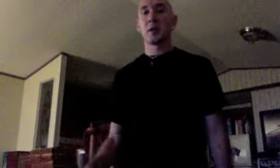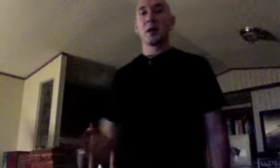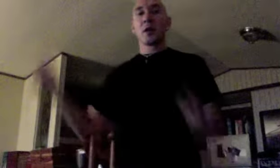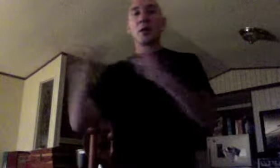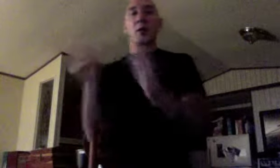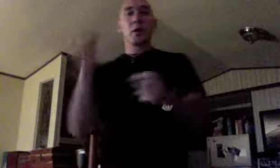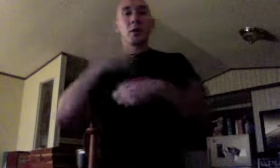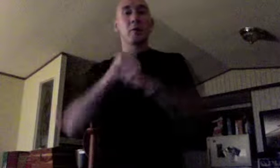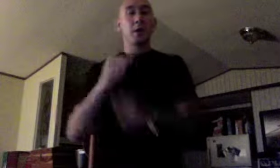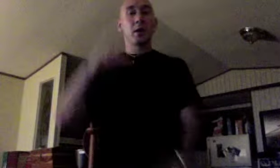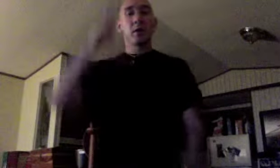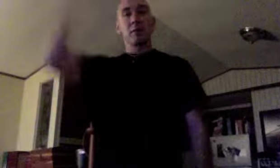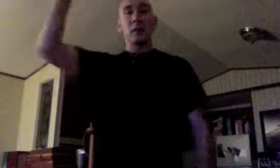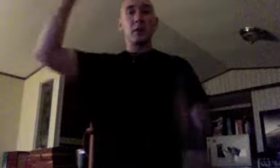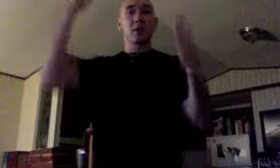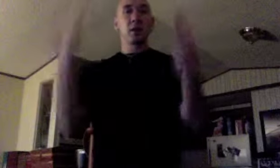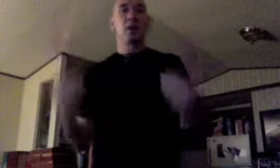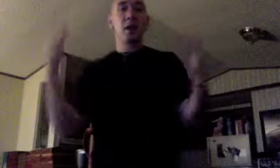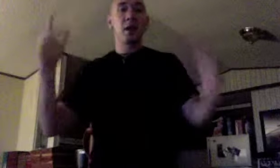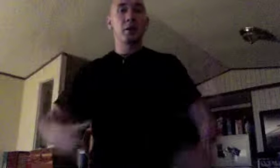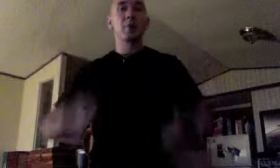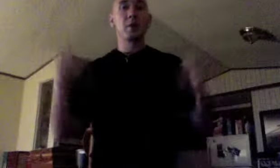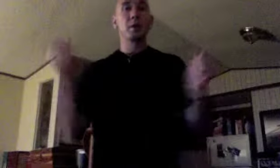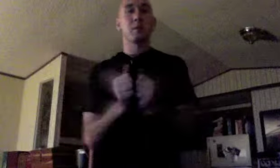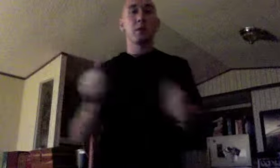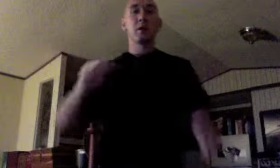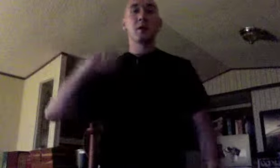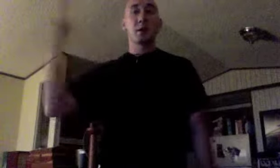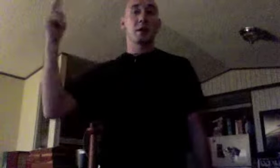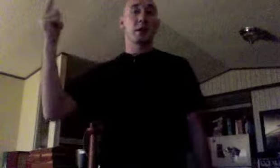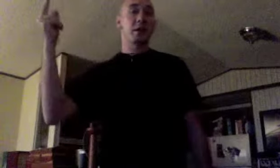The Word made flesh now dwells with us.